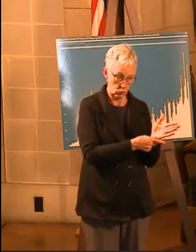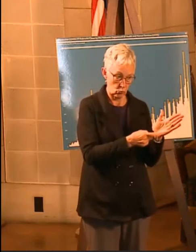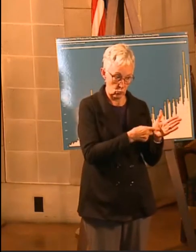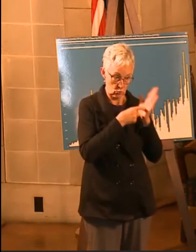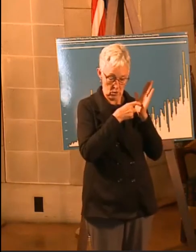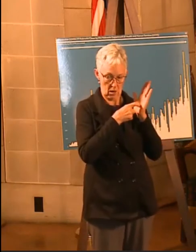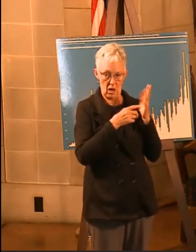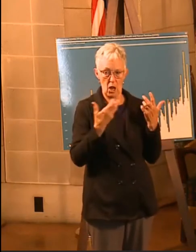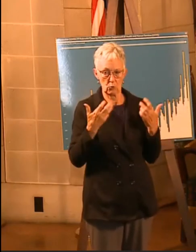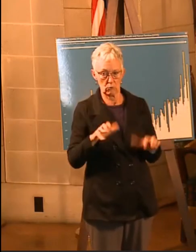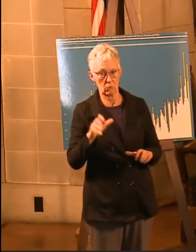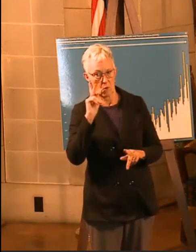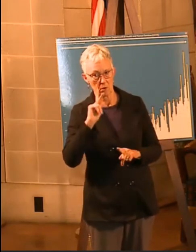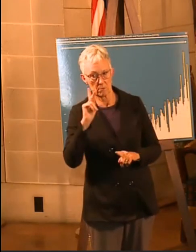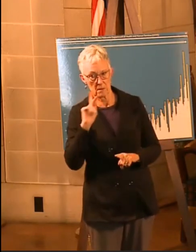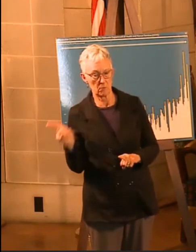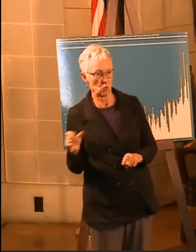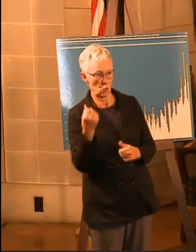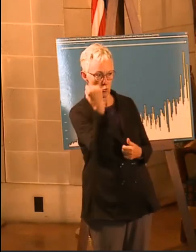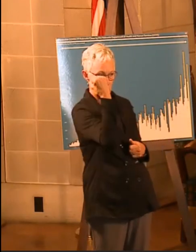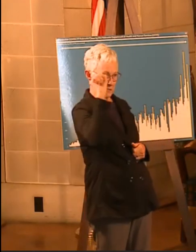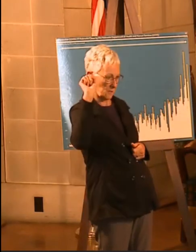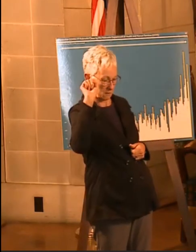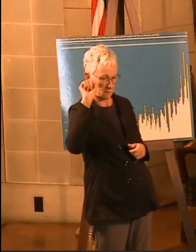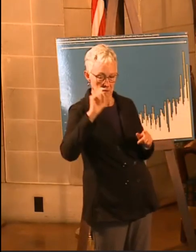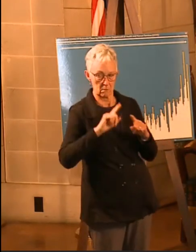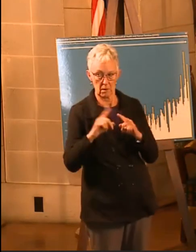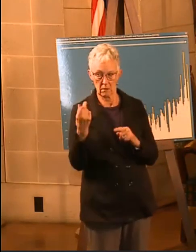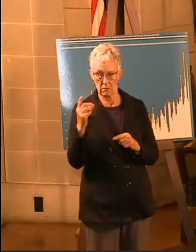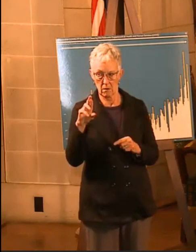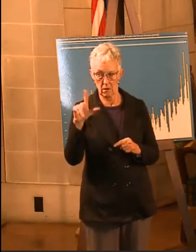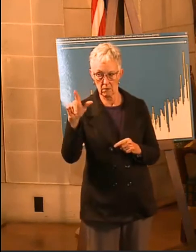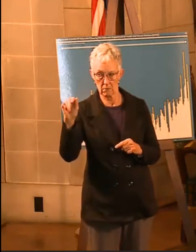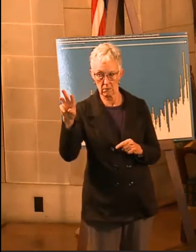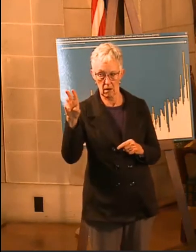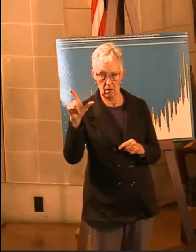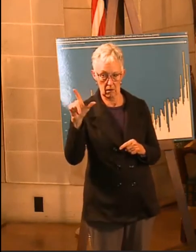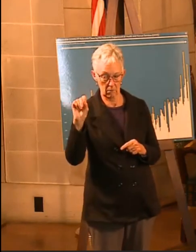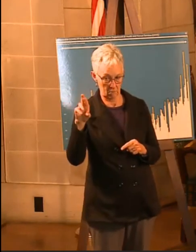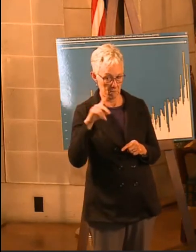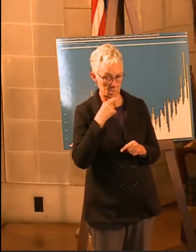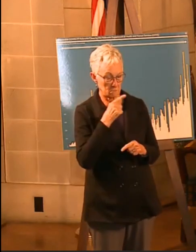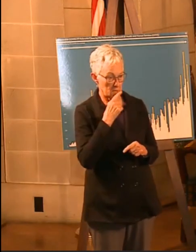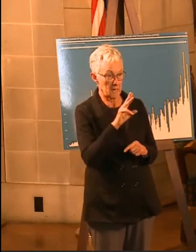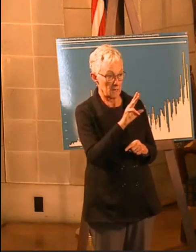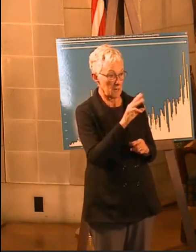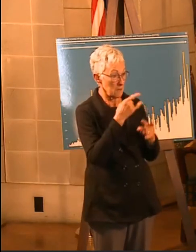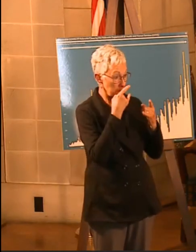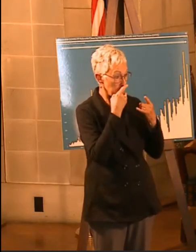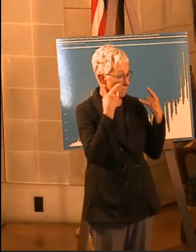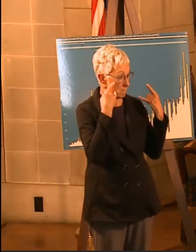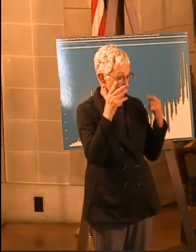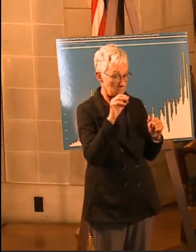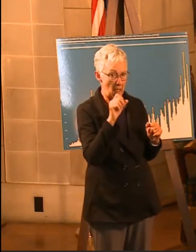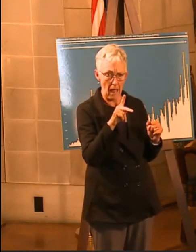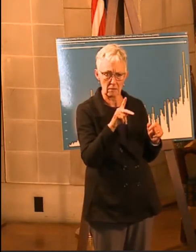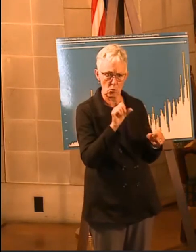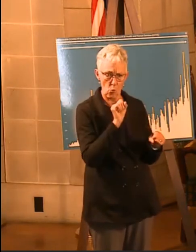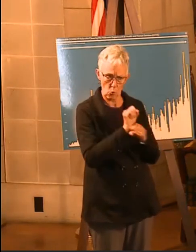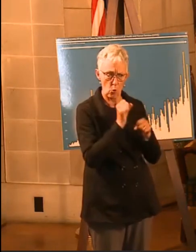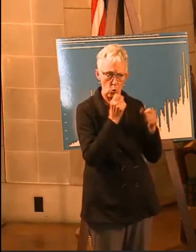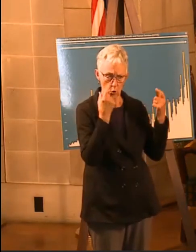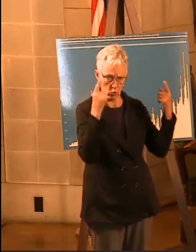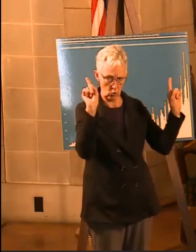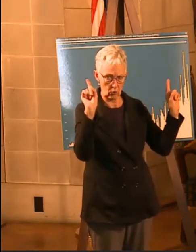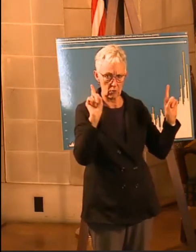a resistance to it. But as Dr. Lawler described, masks work. We want people to understand when they're supposed to use them, when you're to be closer than six feet, and use